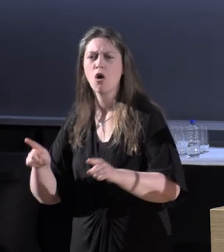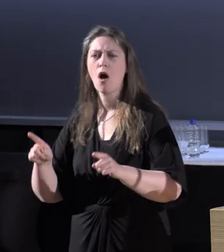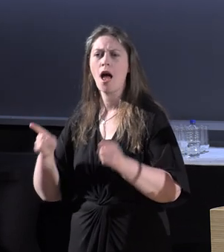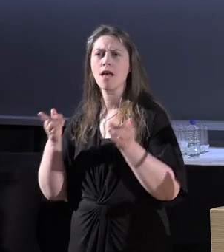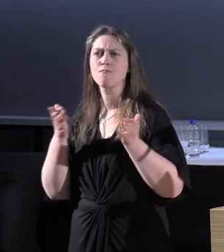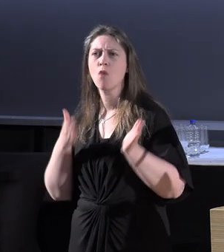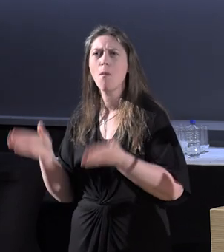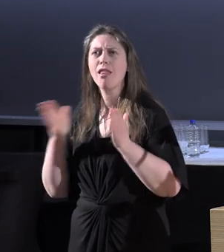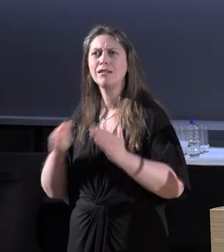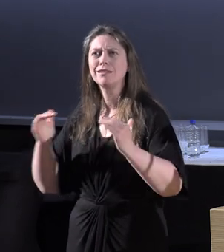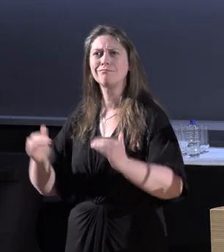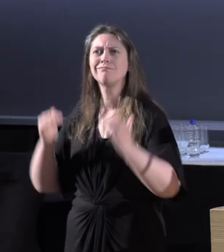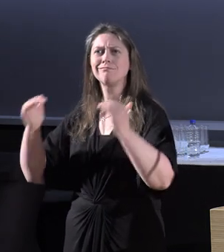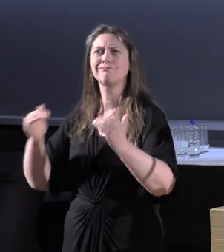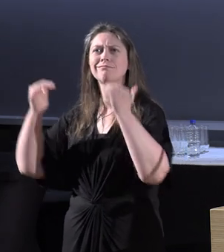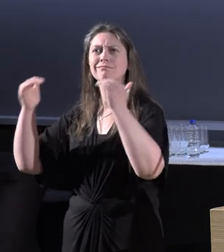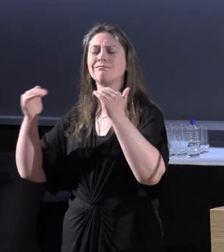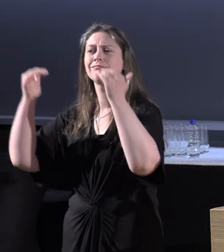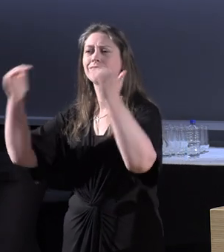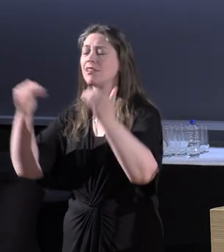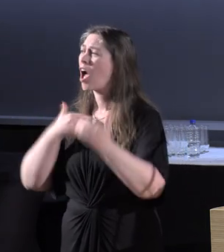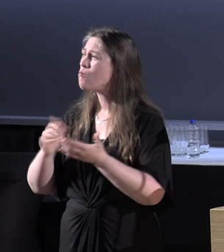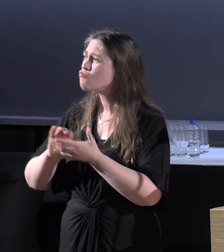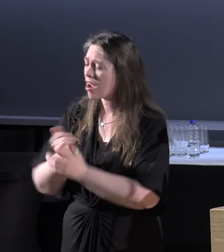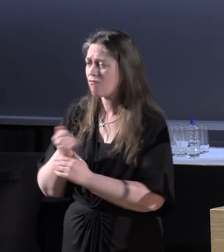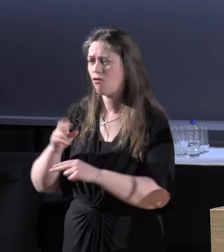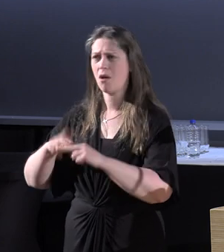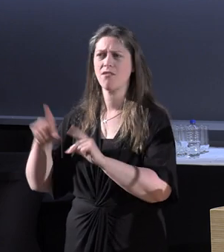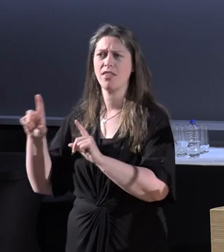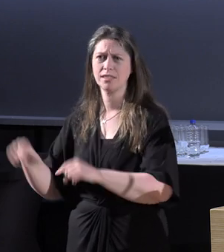And I'm extremely grateful for that.